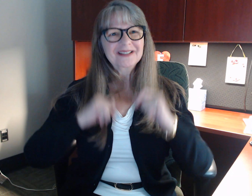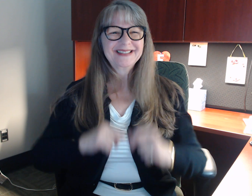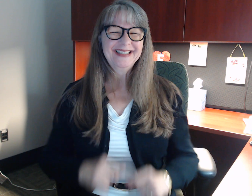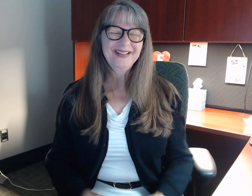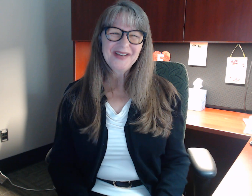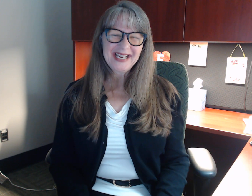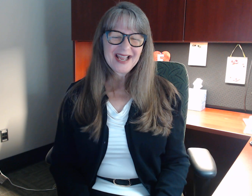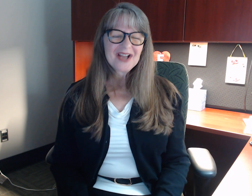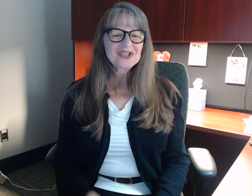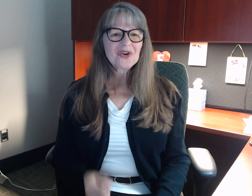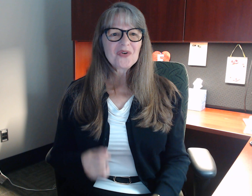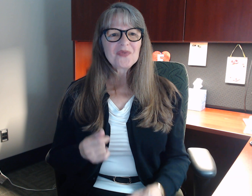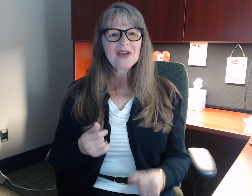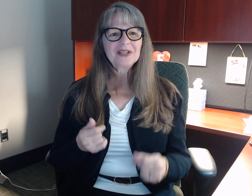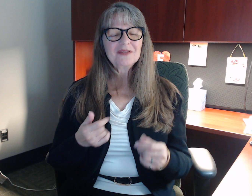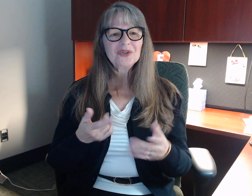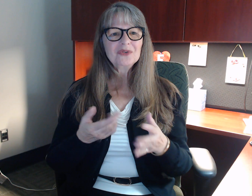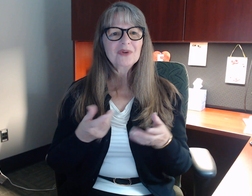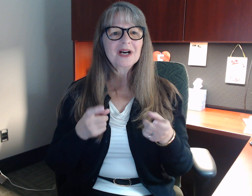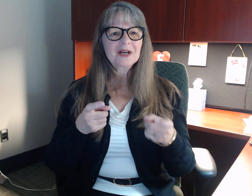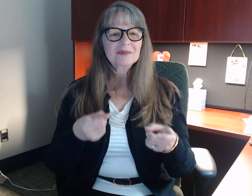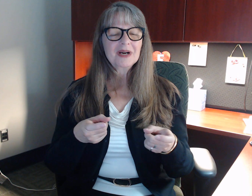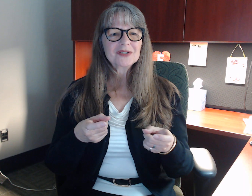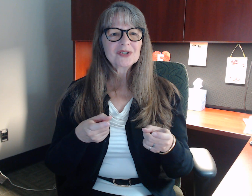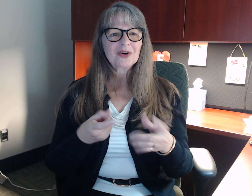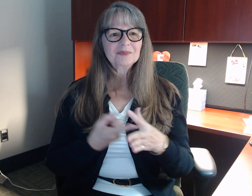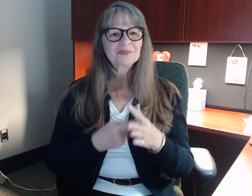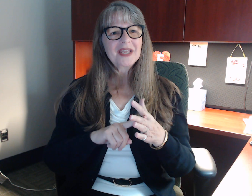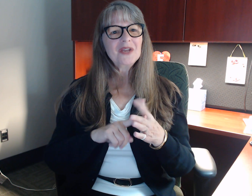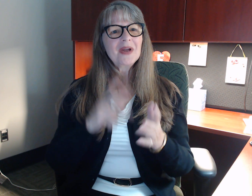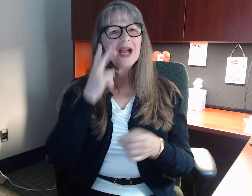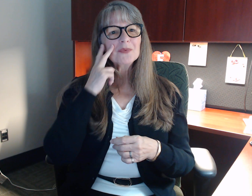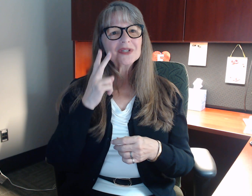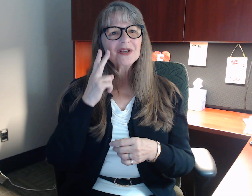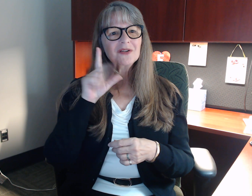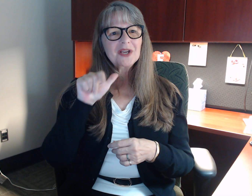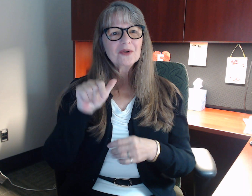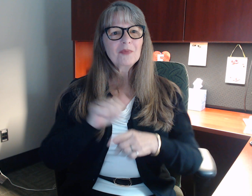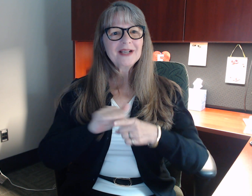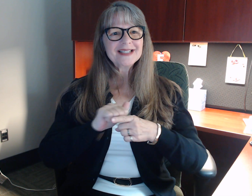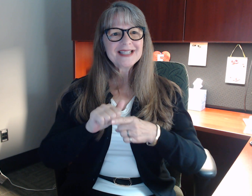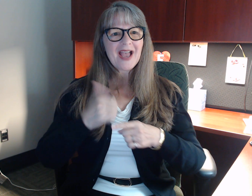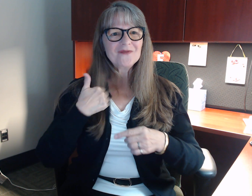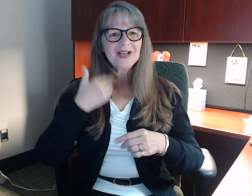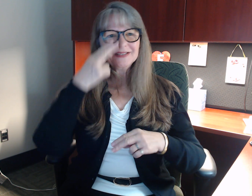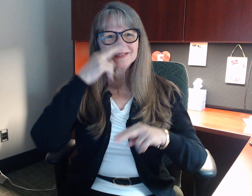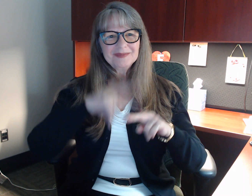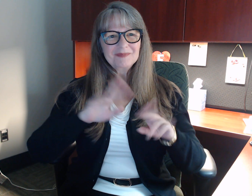Anyway, so that'll give you a start. Anyway, I will see y'all later. Practice. Have fun. Bye.